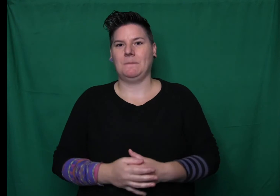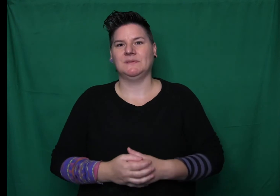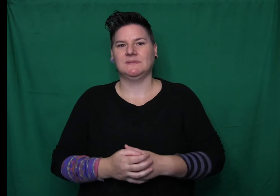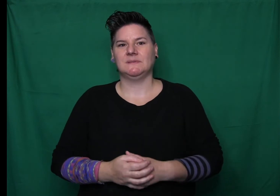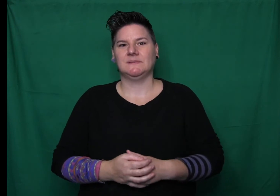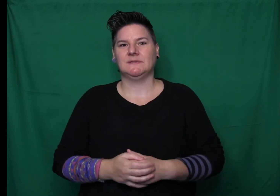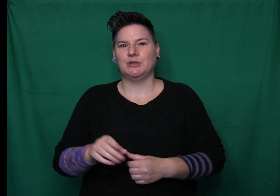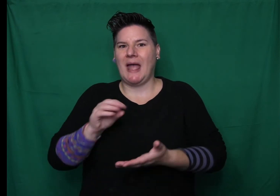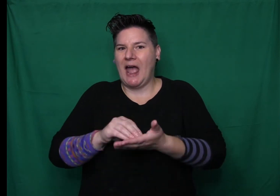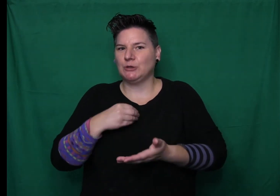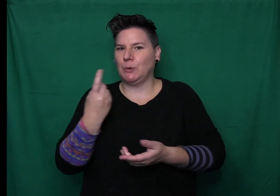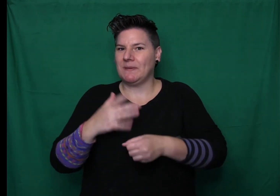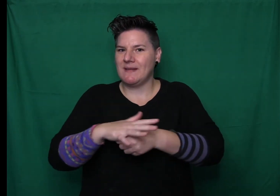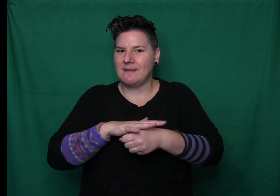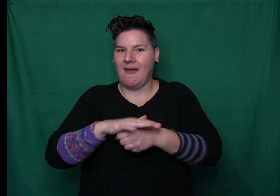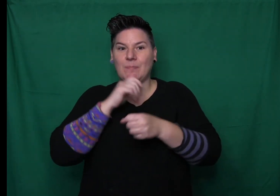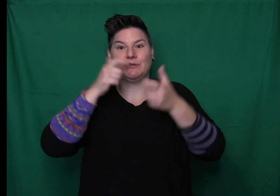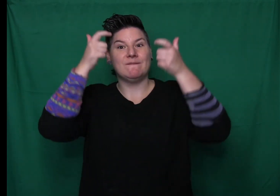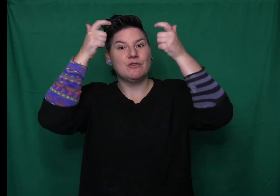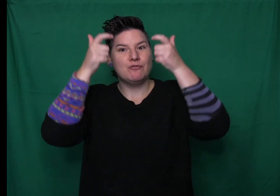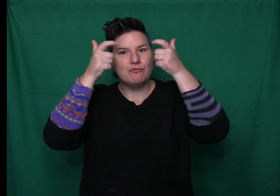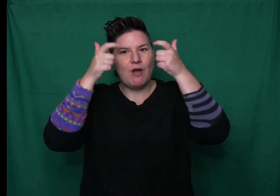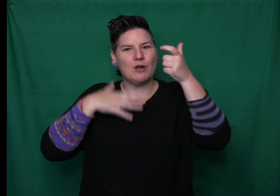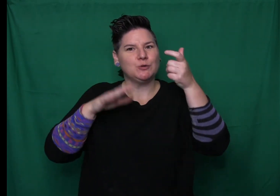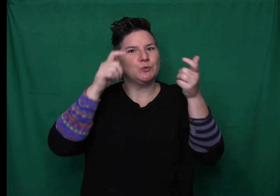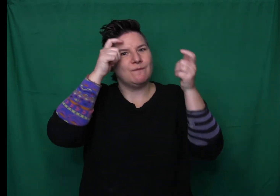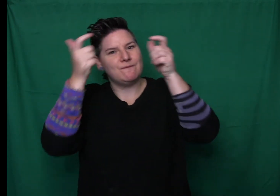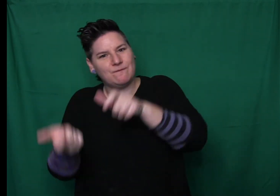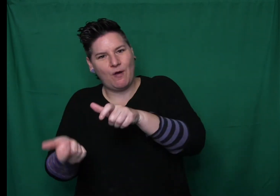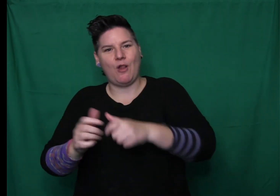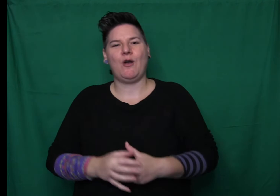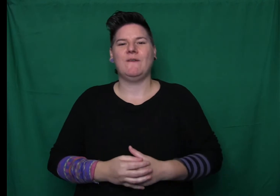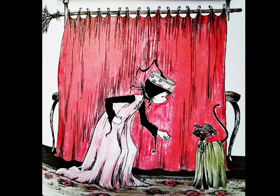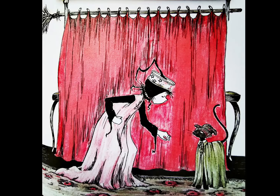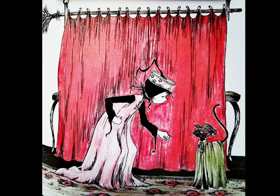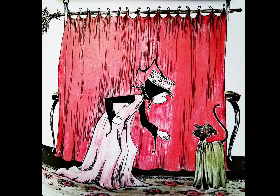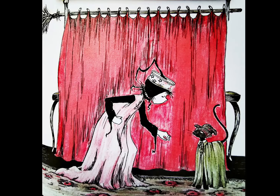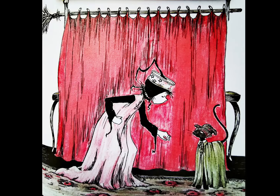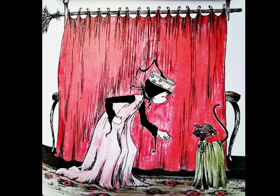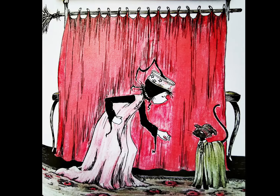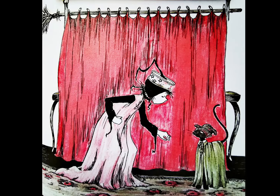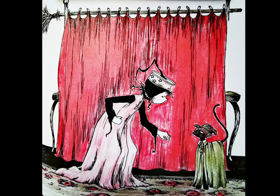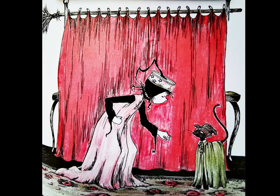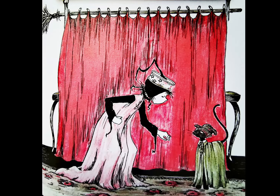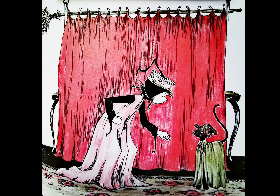stopped, picking up flowers. Gink the Great has just cast a wicked spell over the poor princess,